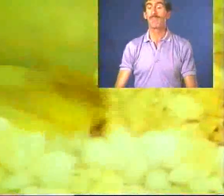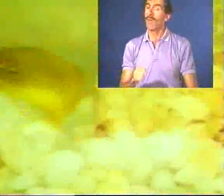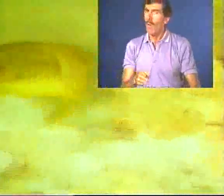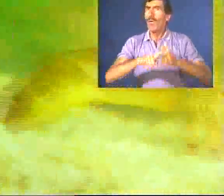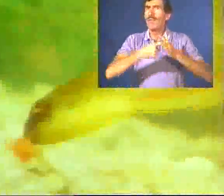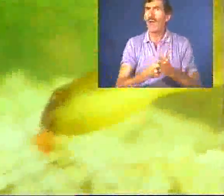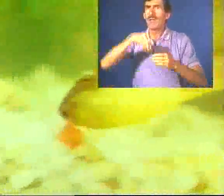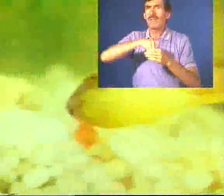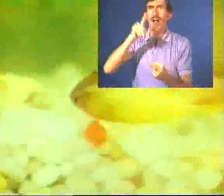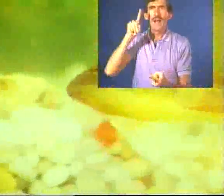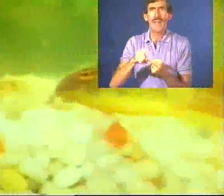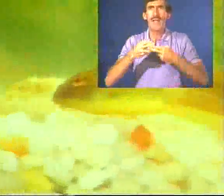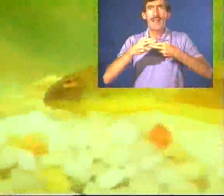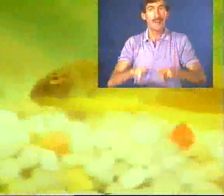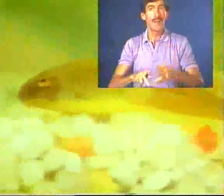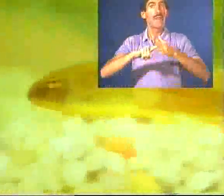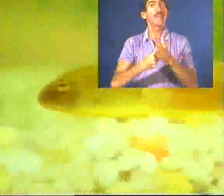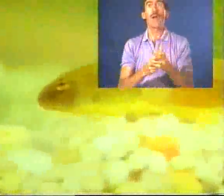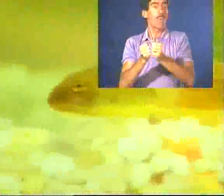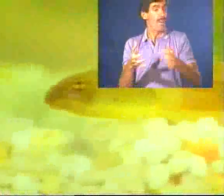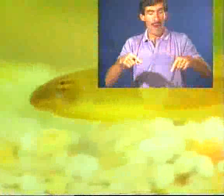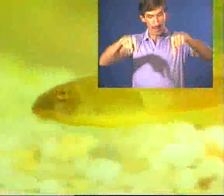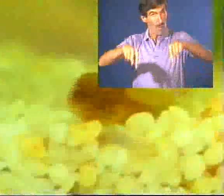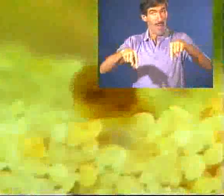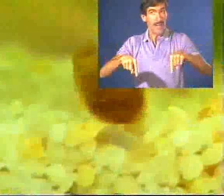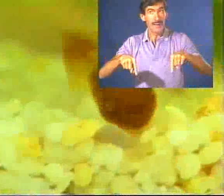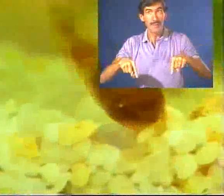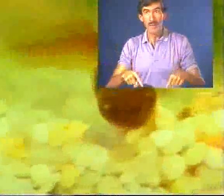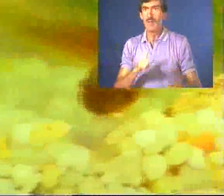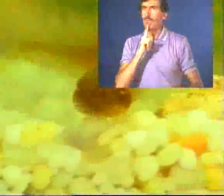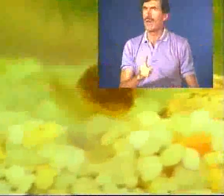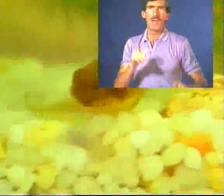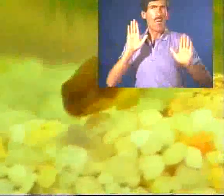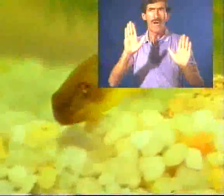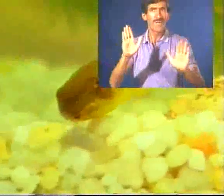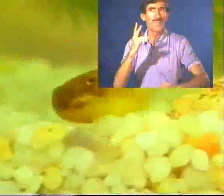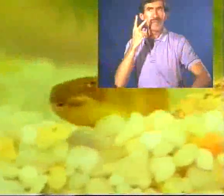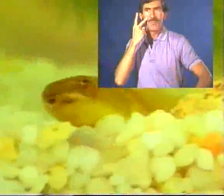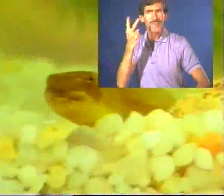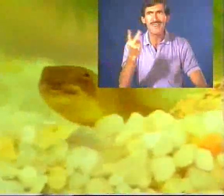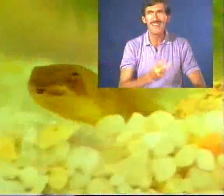They start from tiny eggs, they start without their legs. They're really quite a sight, you see.